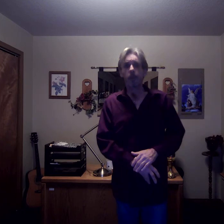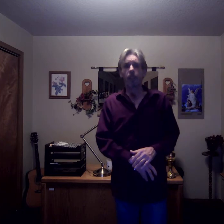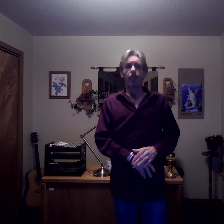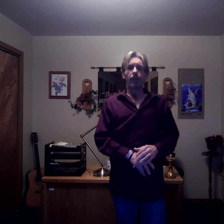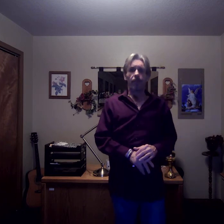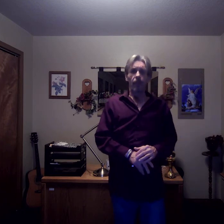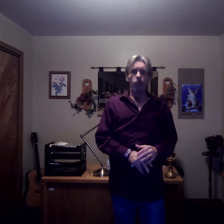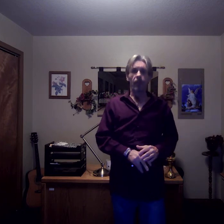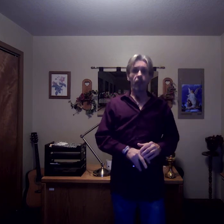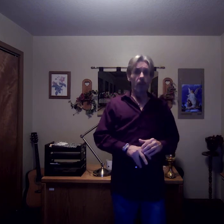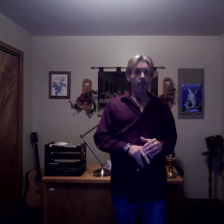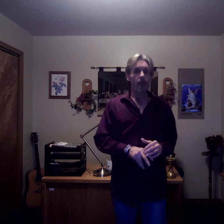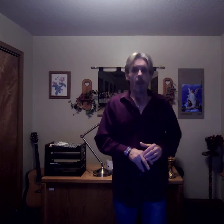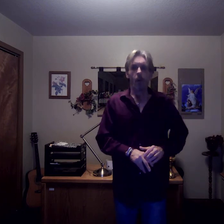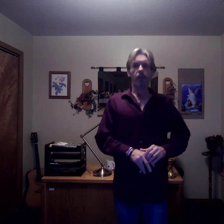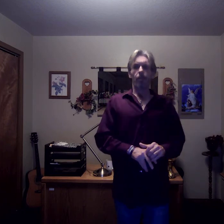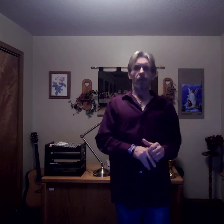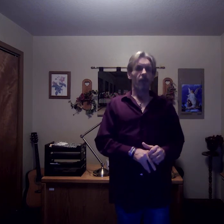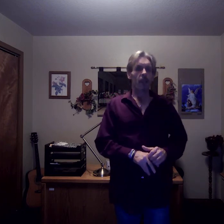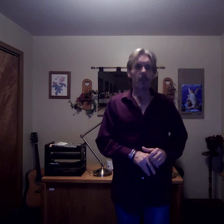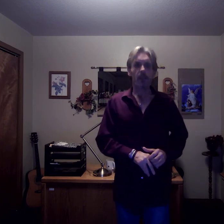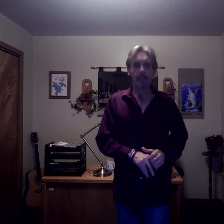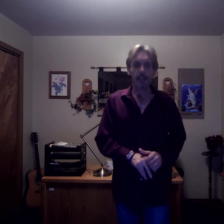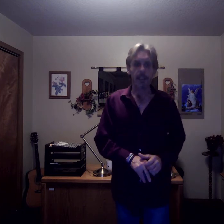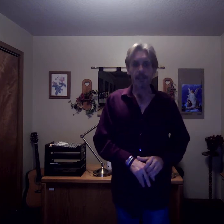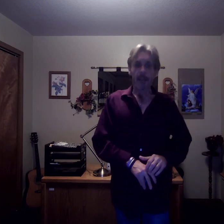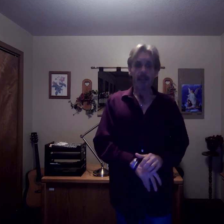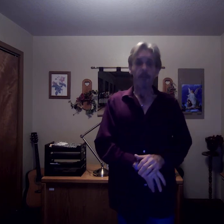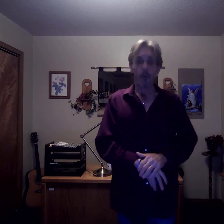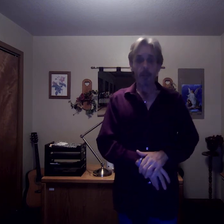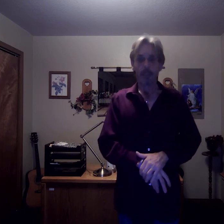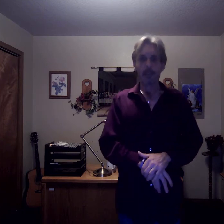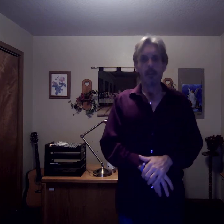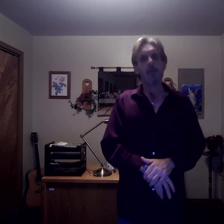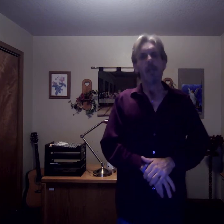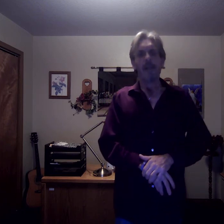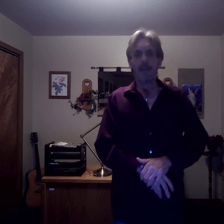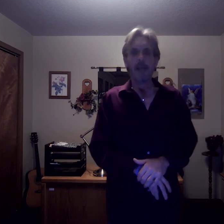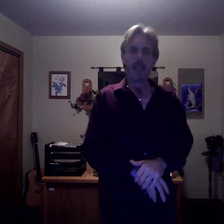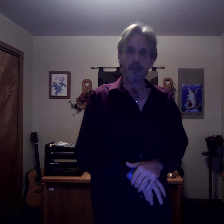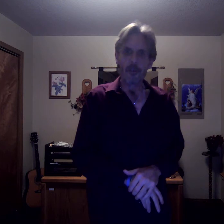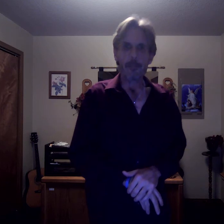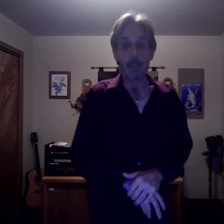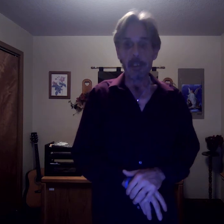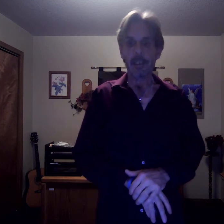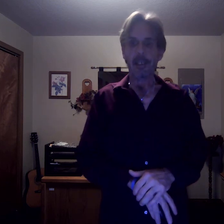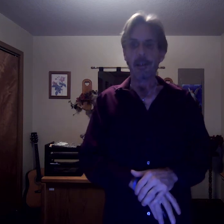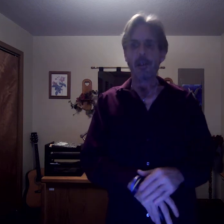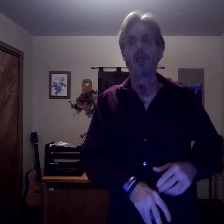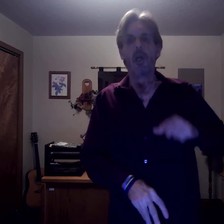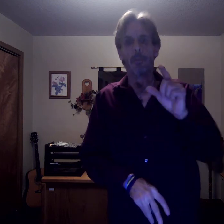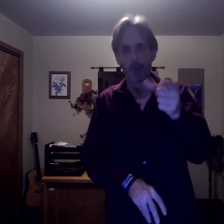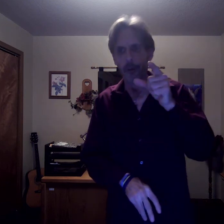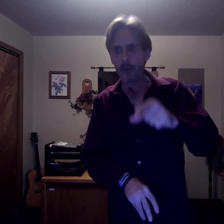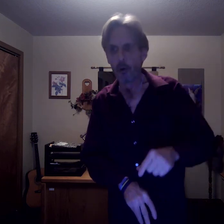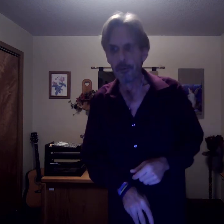chairman of the Federal Reserve, was a professional clarinet and saxophone player. The hedge fund billionaire, Bruce Coleman,